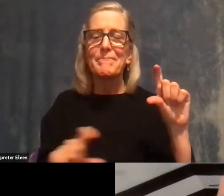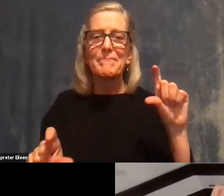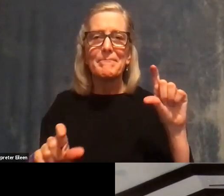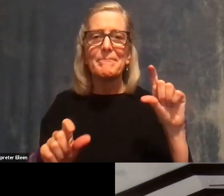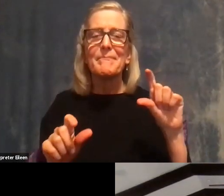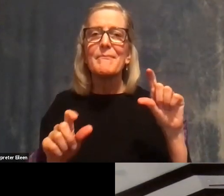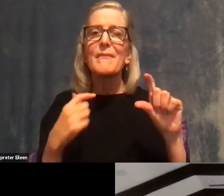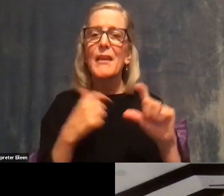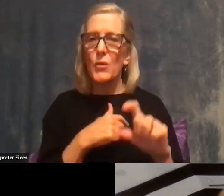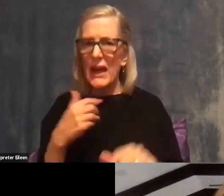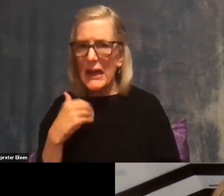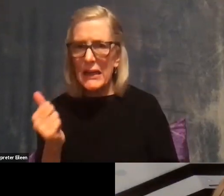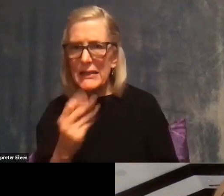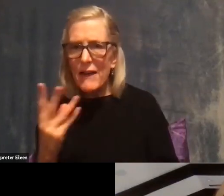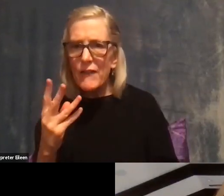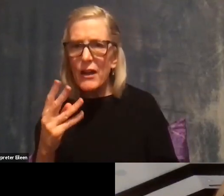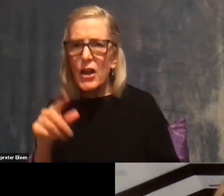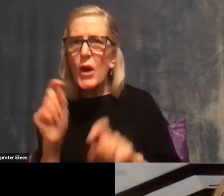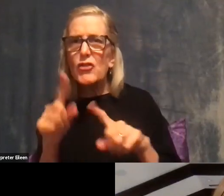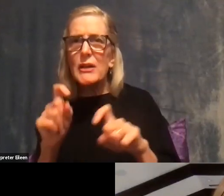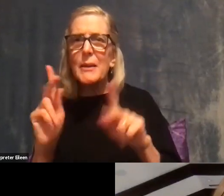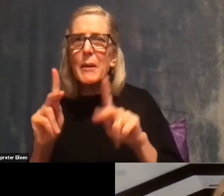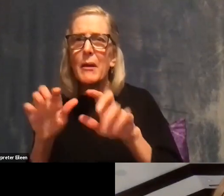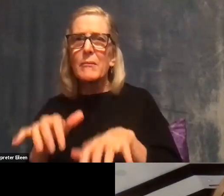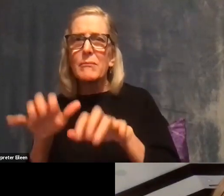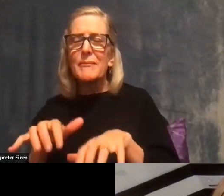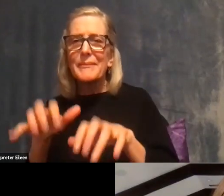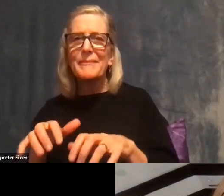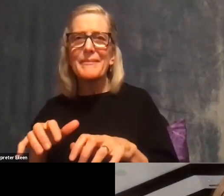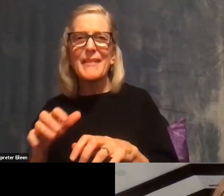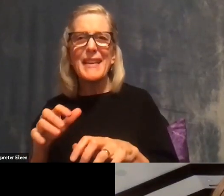a number of questions submitted I don't know if we're going to be able to get through all of them.